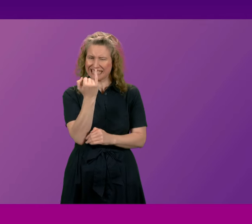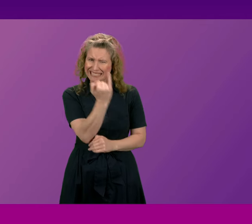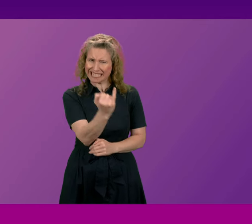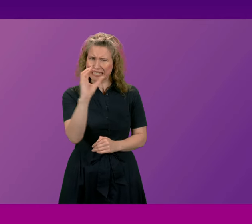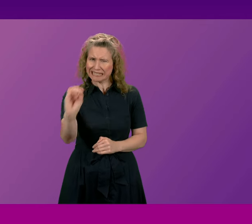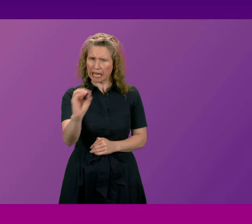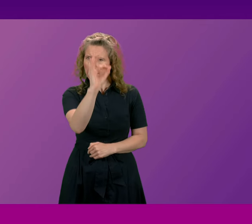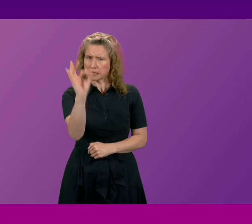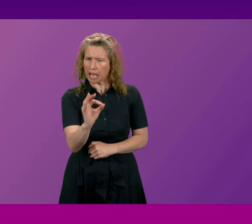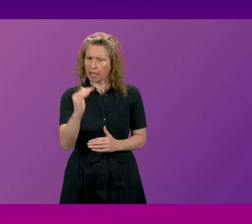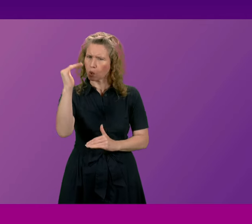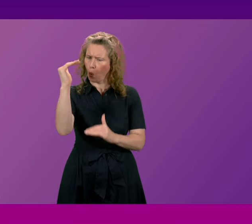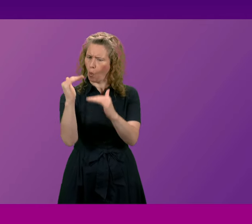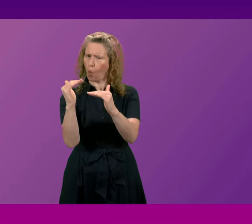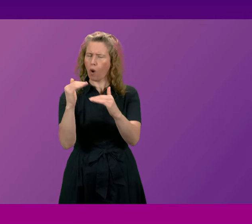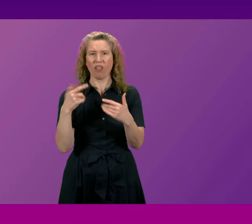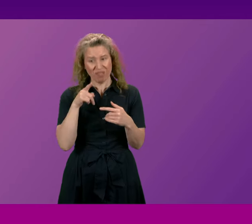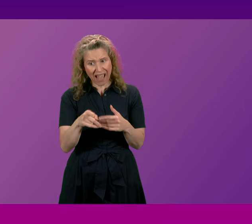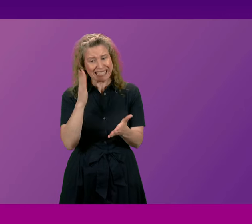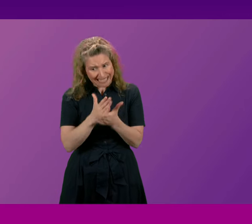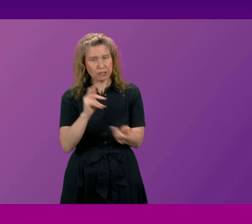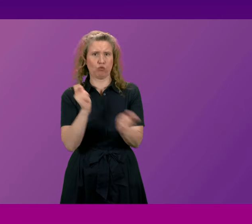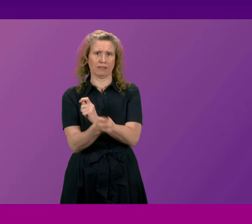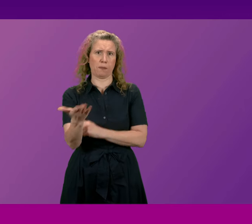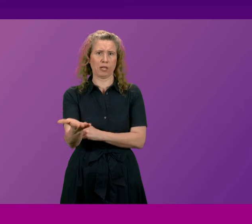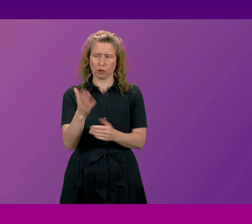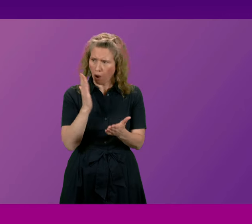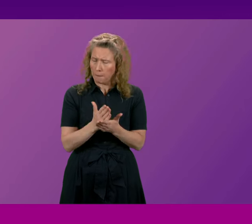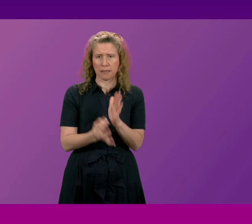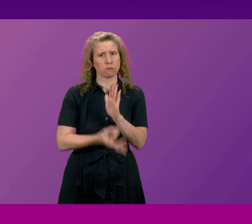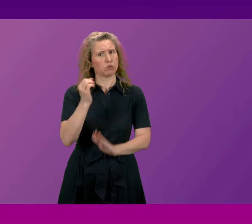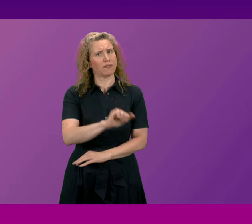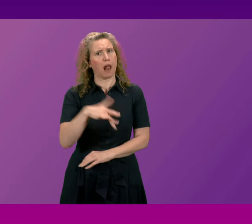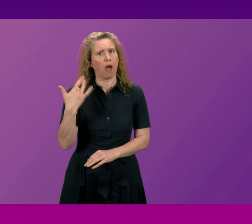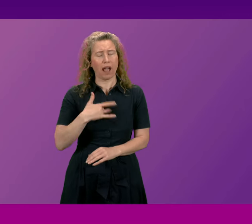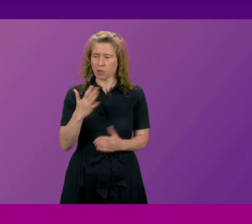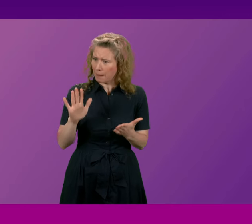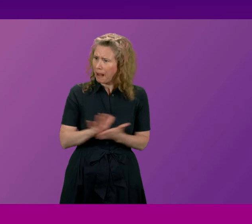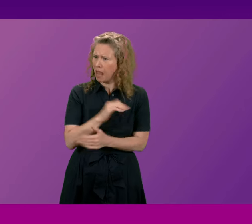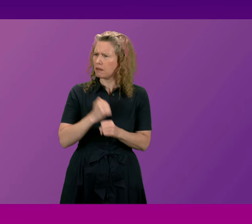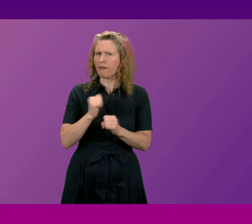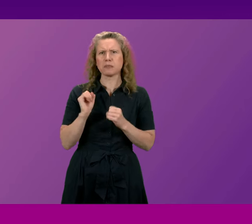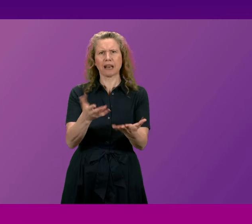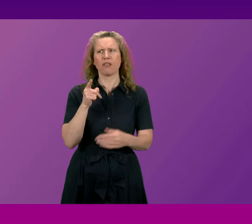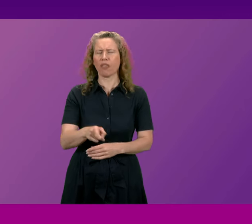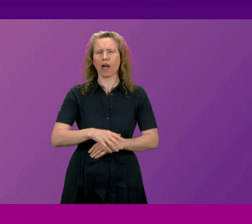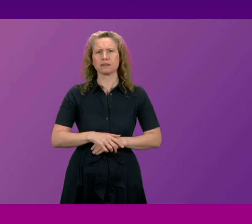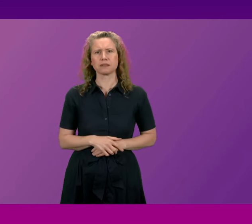60%. That is transformational for the lives of young people in Scotland and I'm glad the government delivered those commitments.